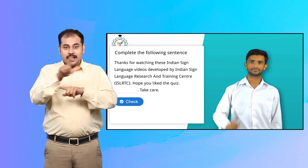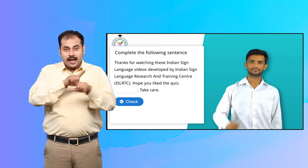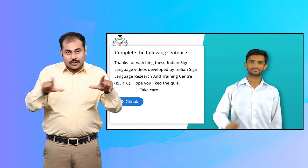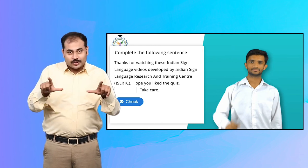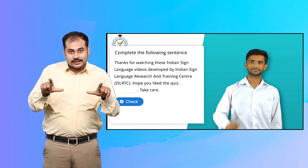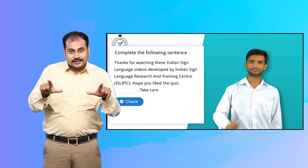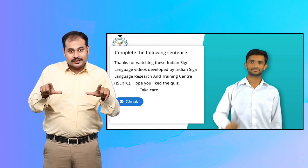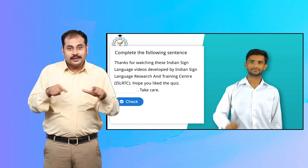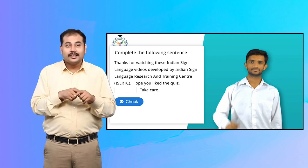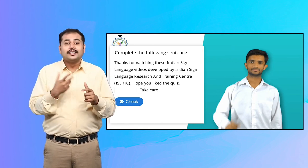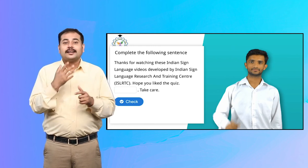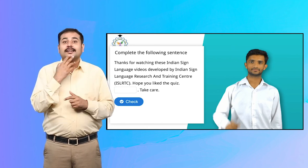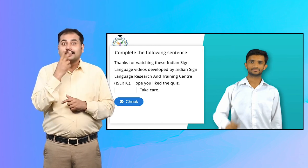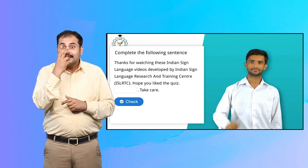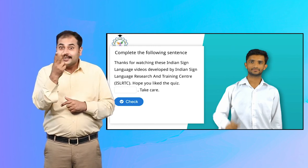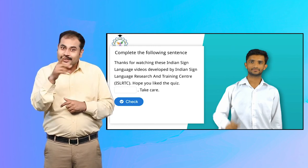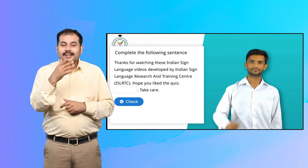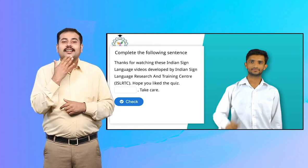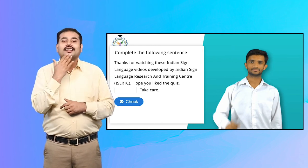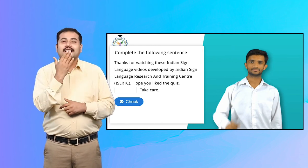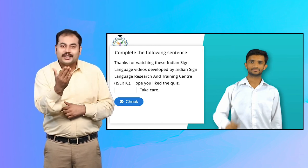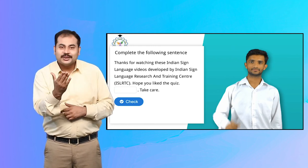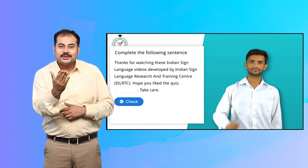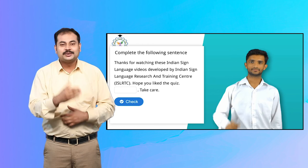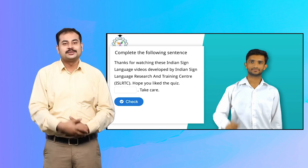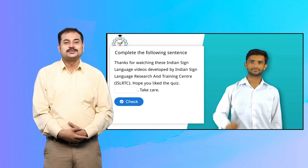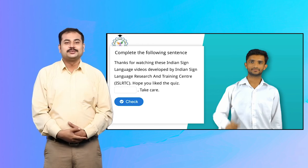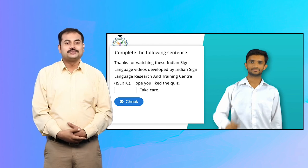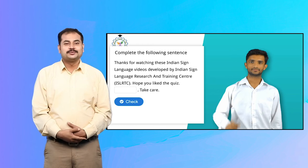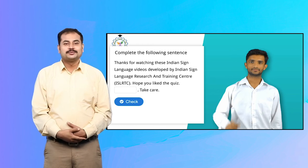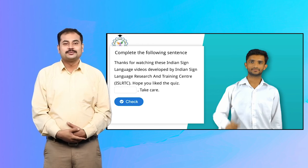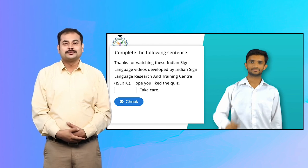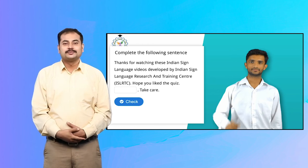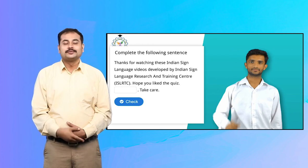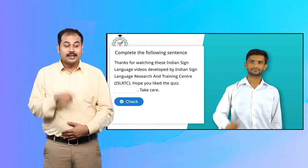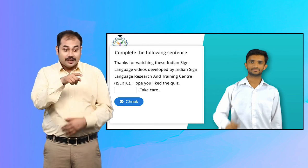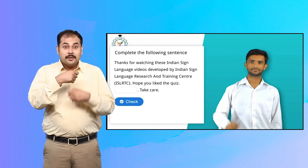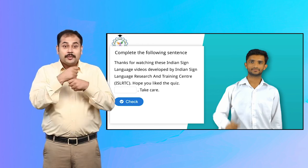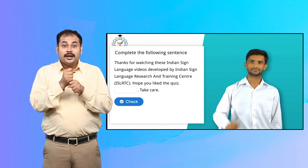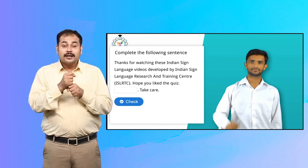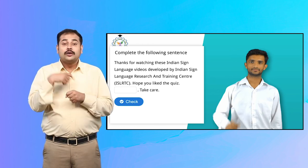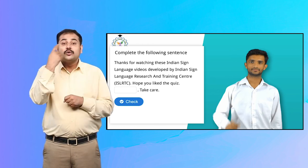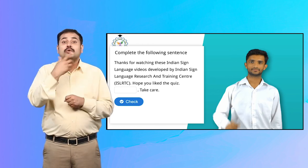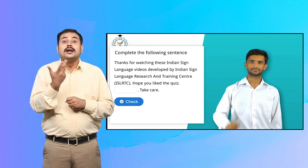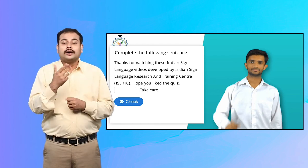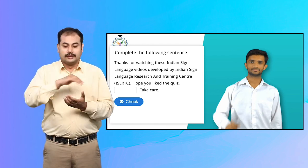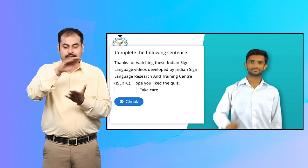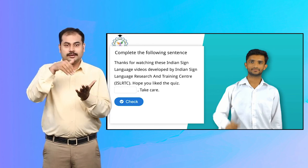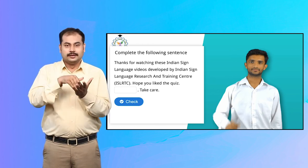developed by Indian Sign Language Research